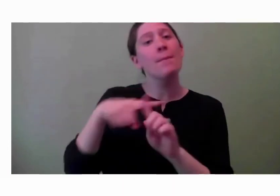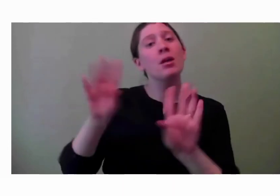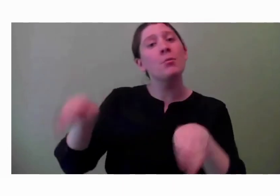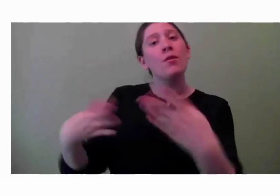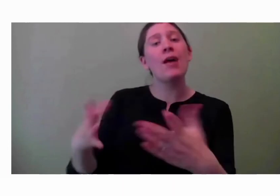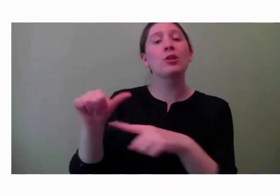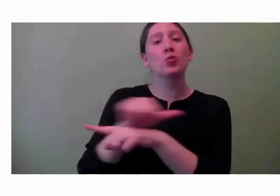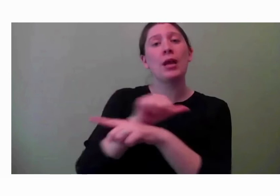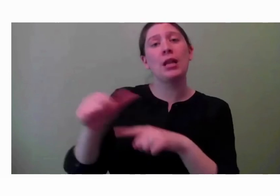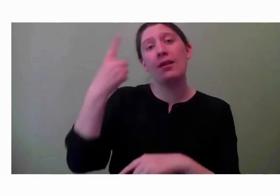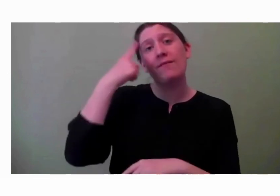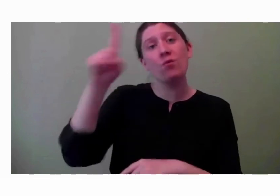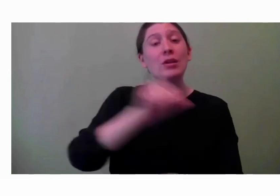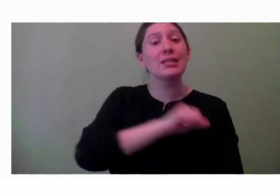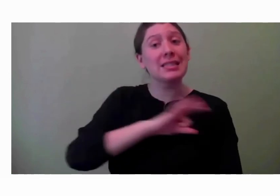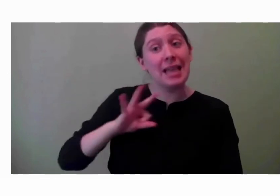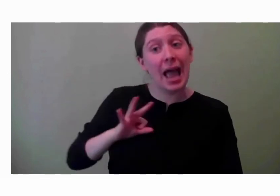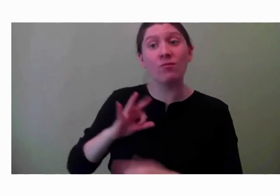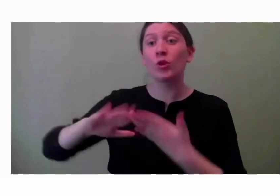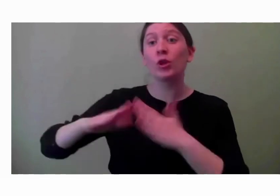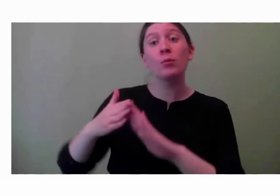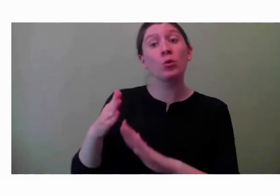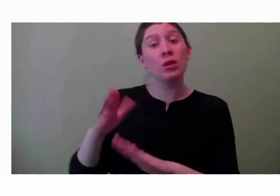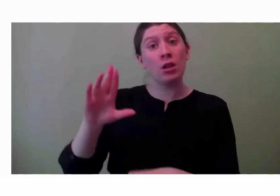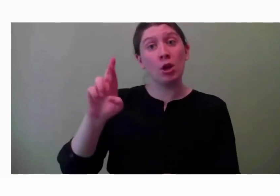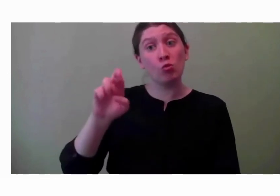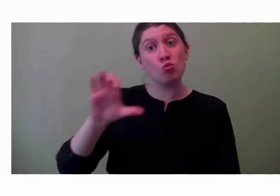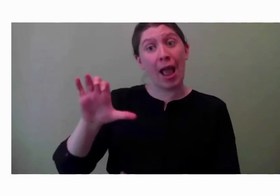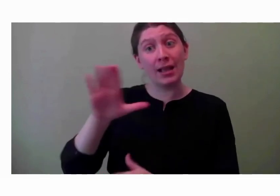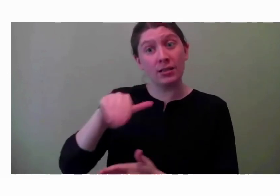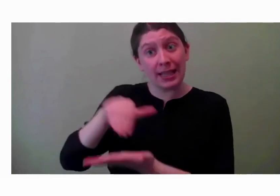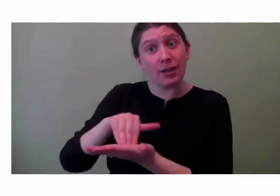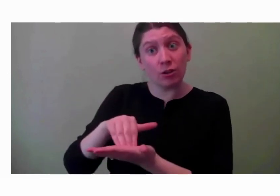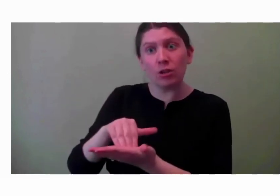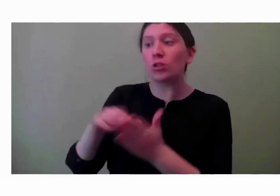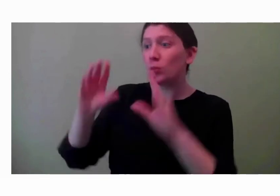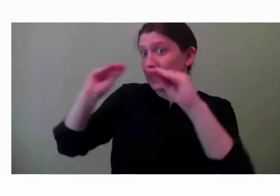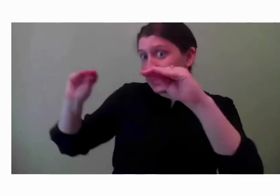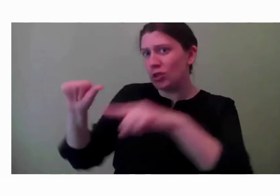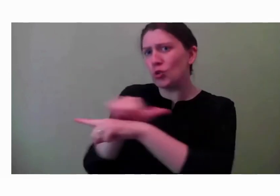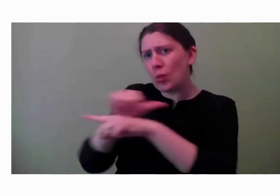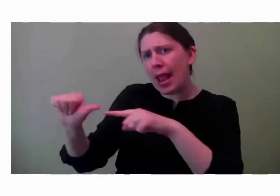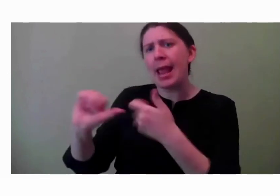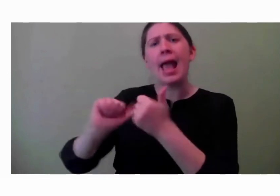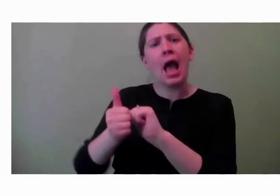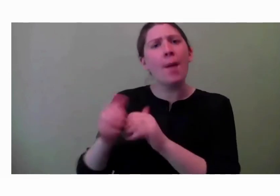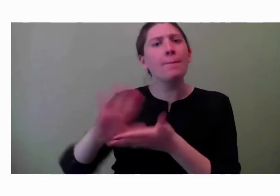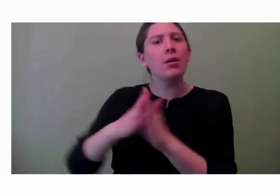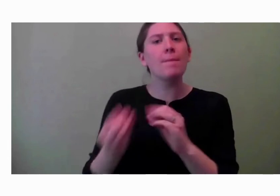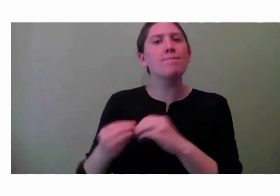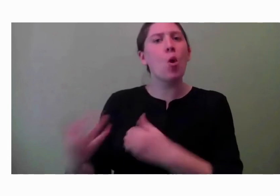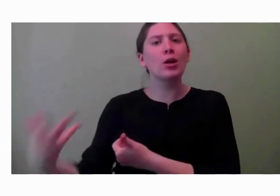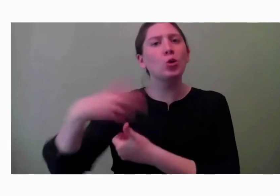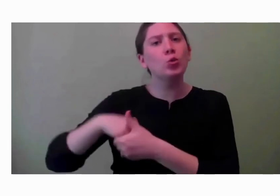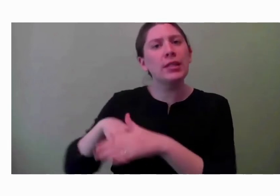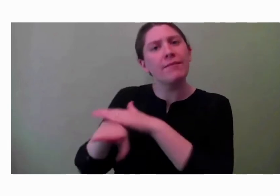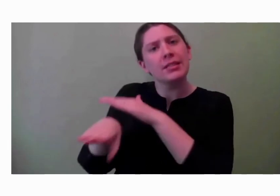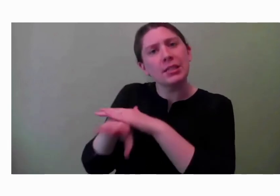centers so that they can understand how they can be more inclusive in their programs and practices as well. We speak on a regular basis